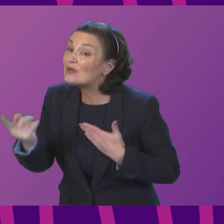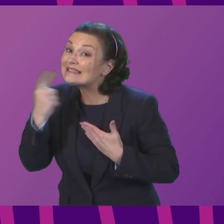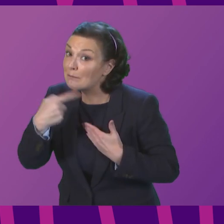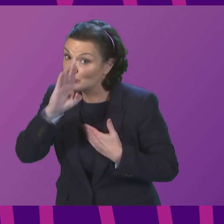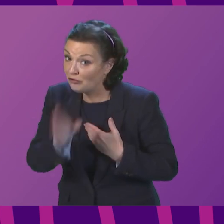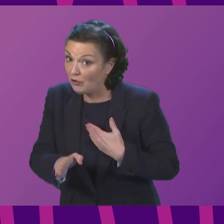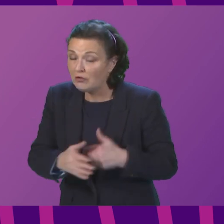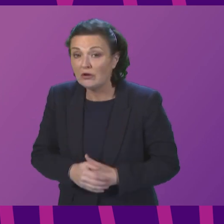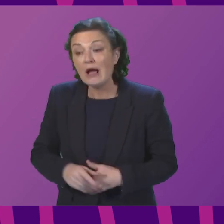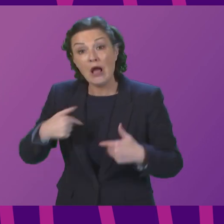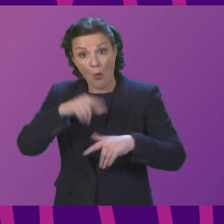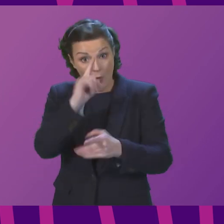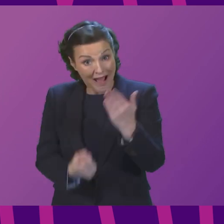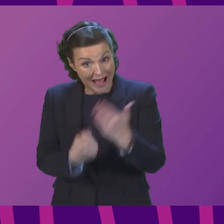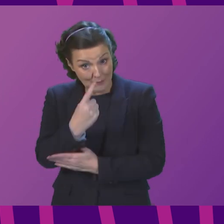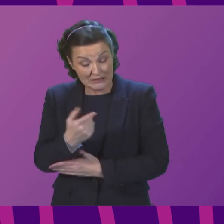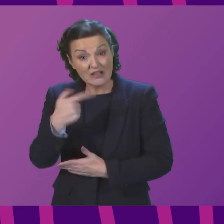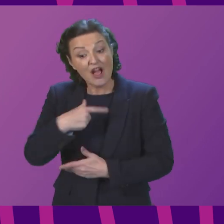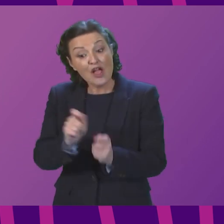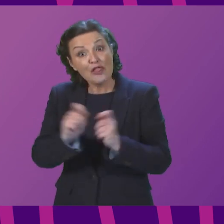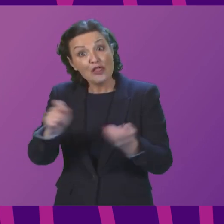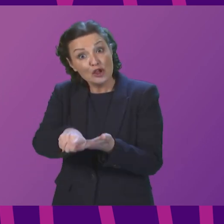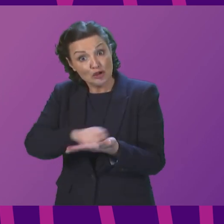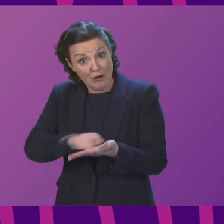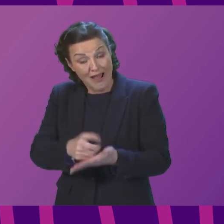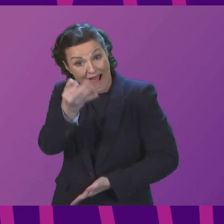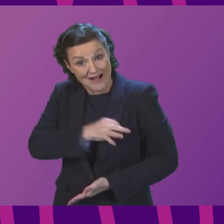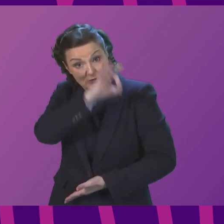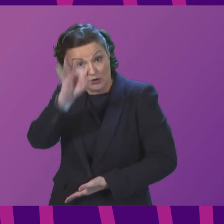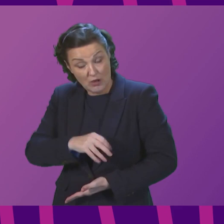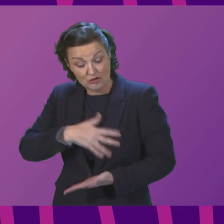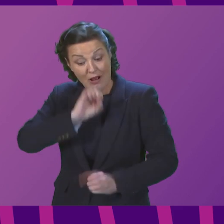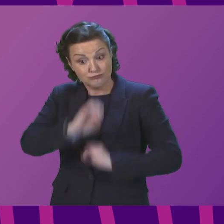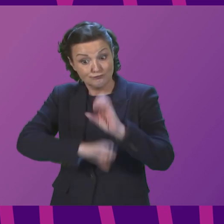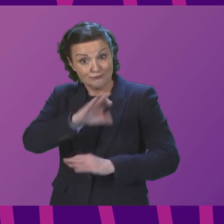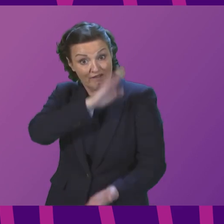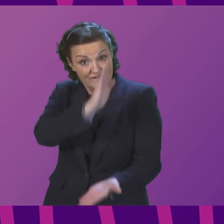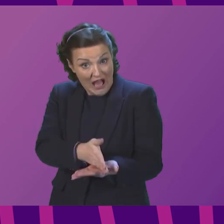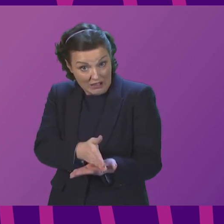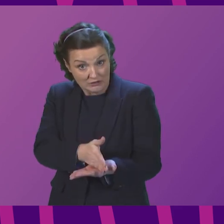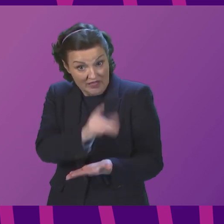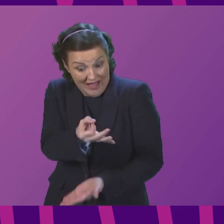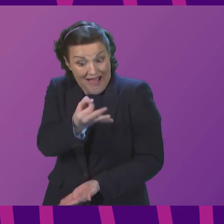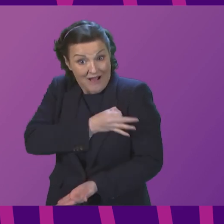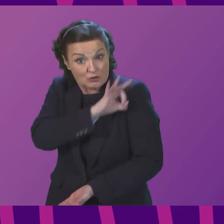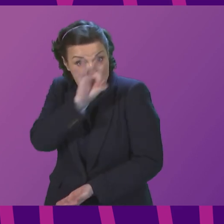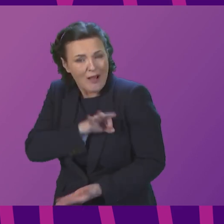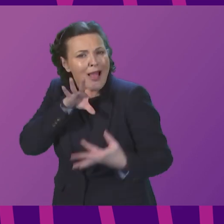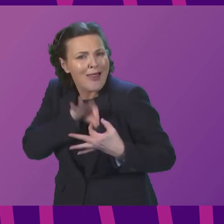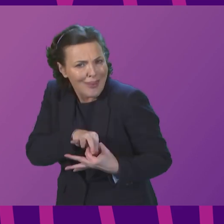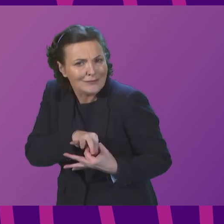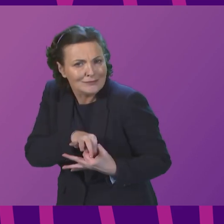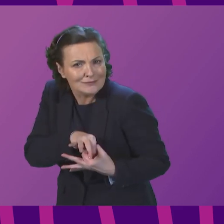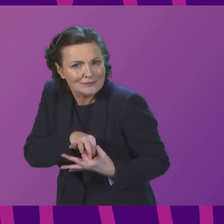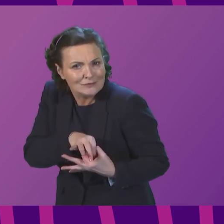provided the journalists with statements of fact regarding the SNP's record on managing Scotland's health service in response to a question on consideration